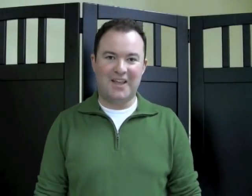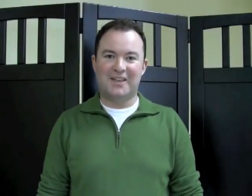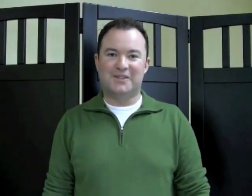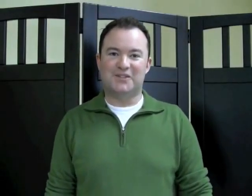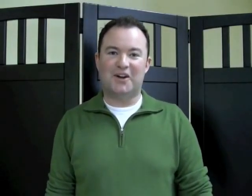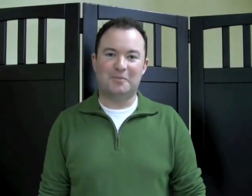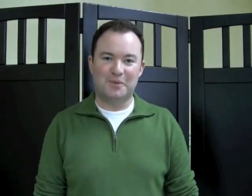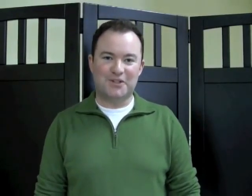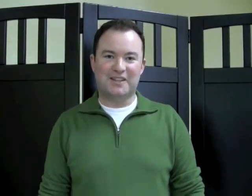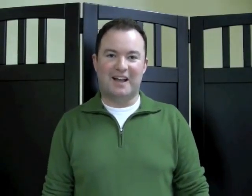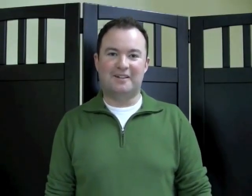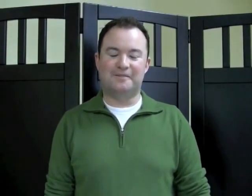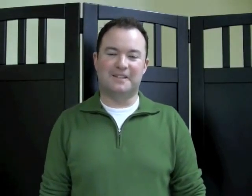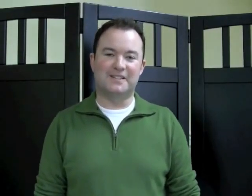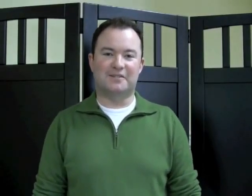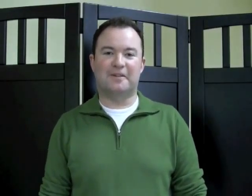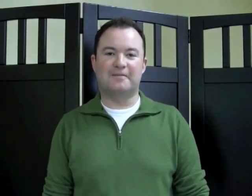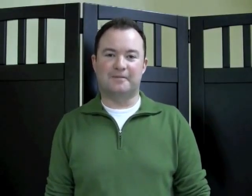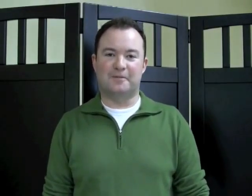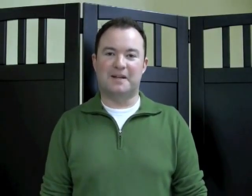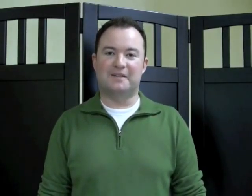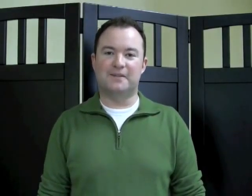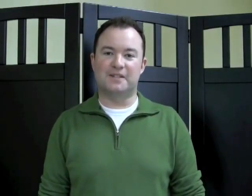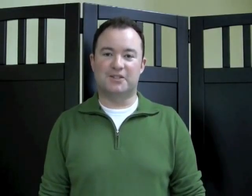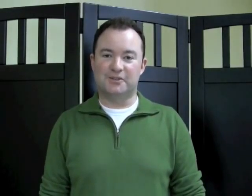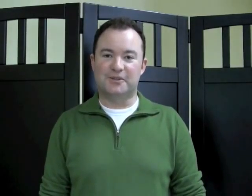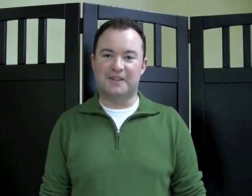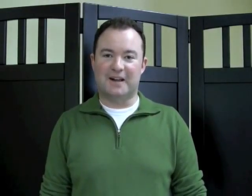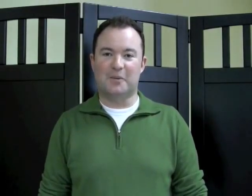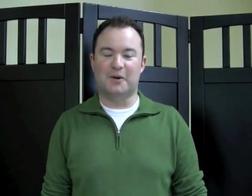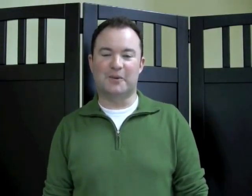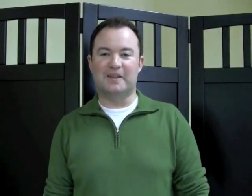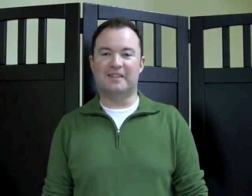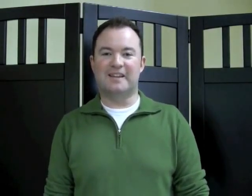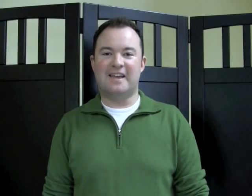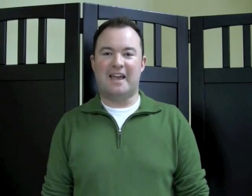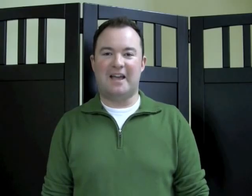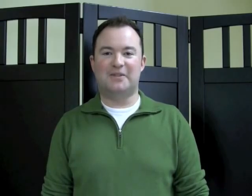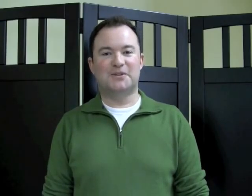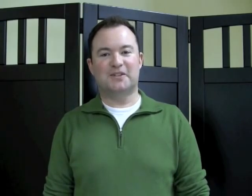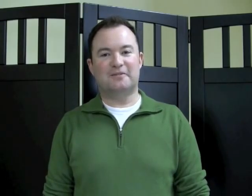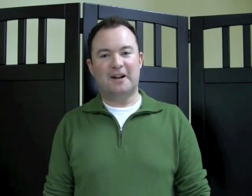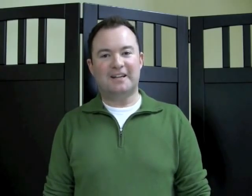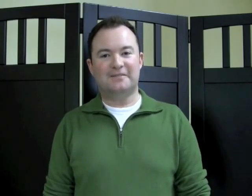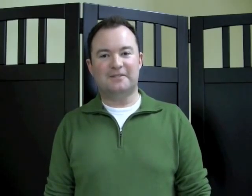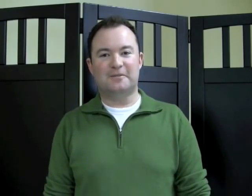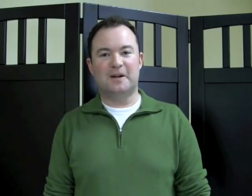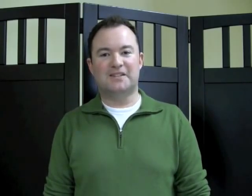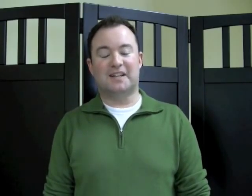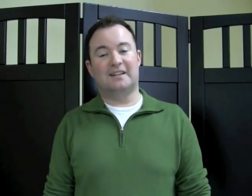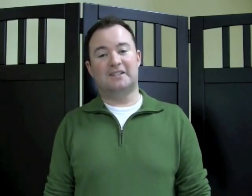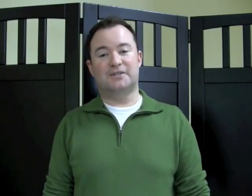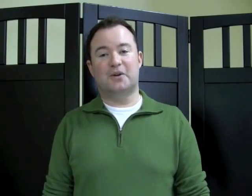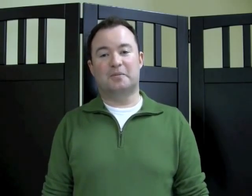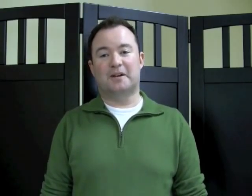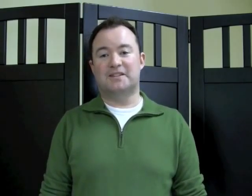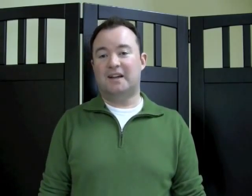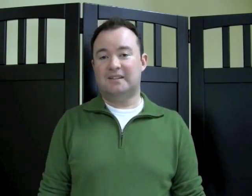The song Push the Elephant is a favorite for many of the children that I work with. And there's a variety of different ways that I like to incorporate sign